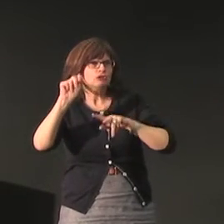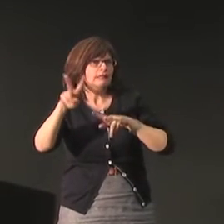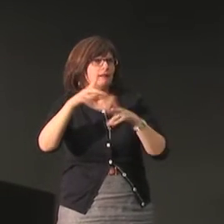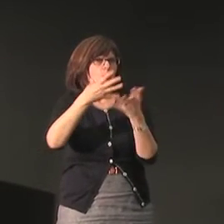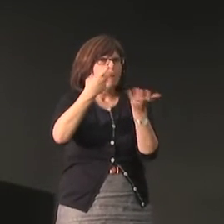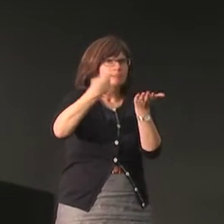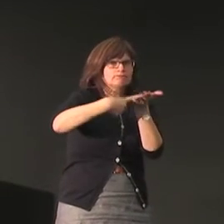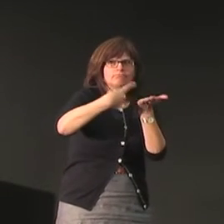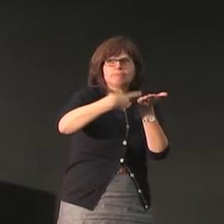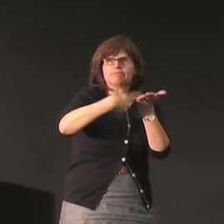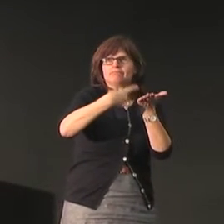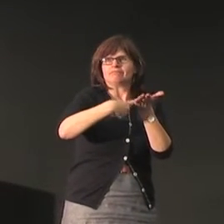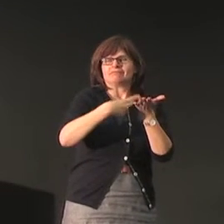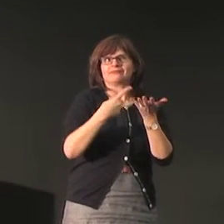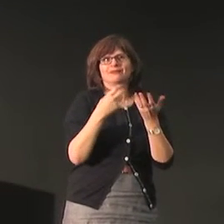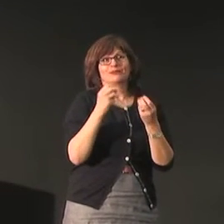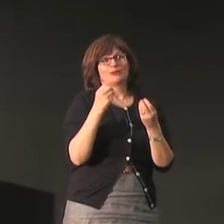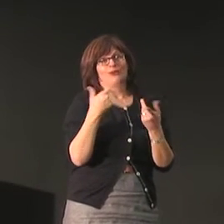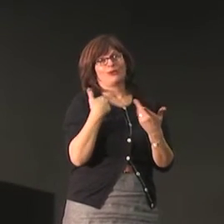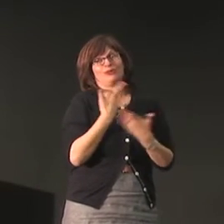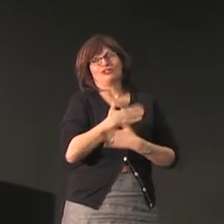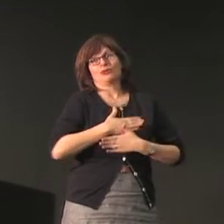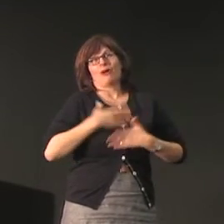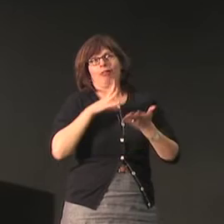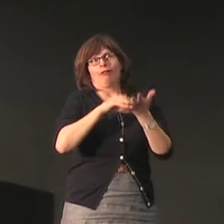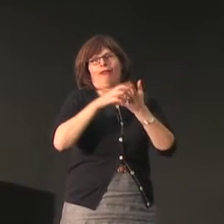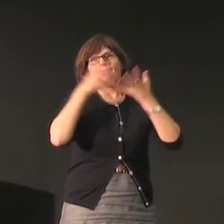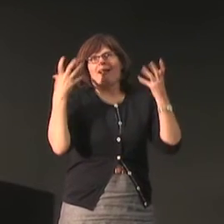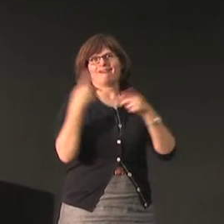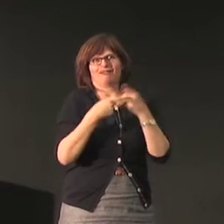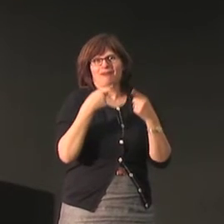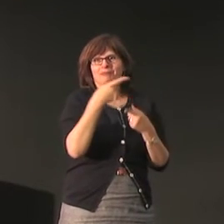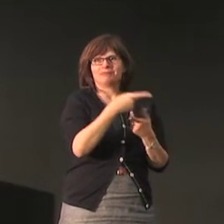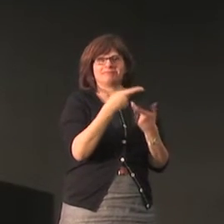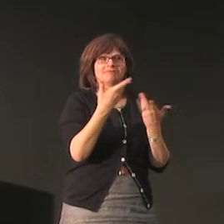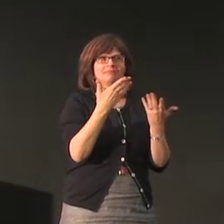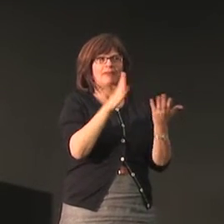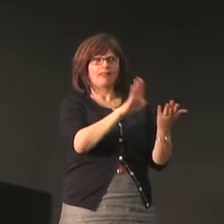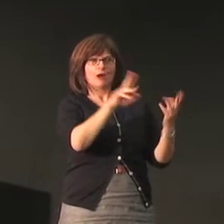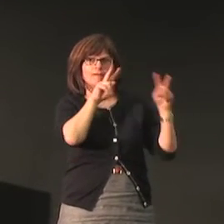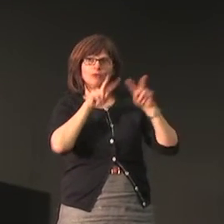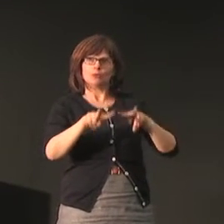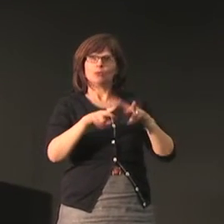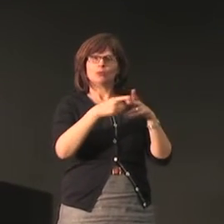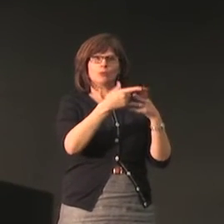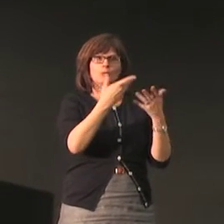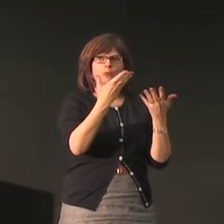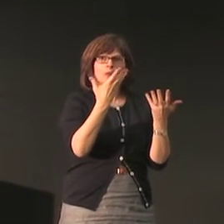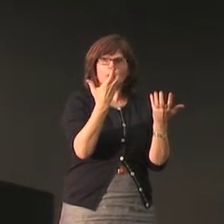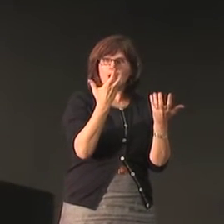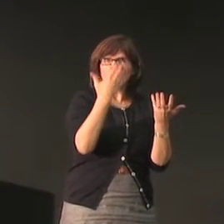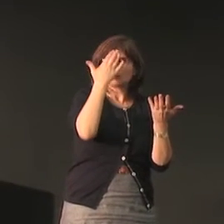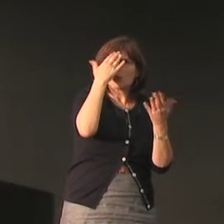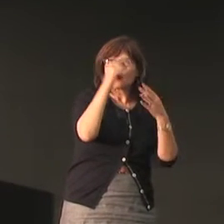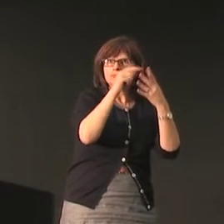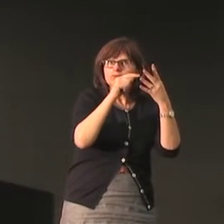so they do know what's going on in the world they have animated conversations they want to know and they're curious people